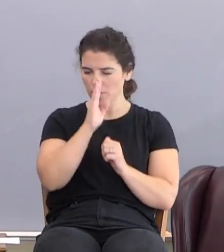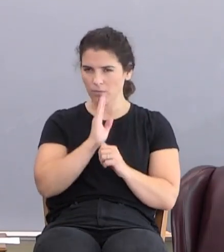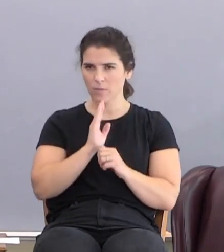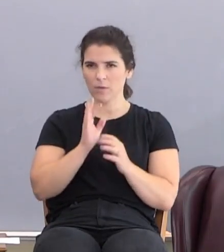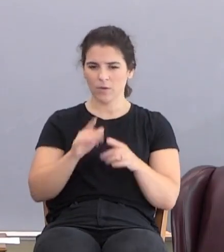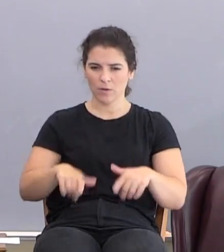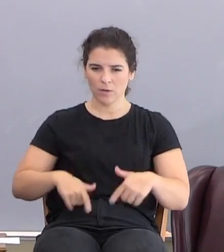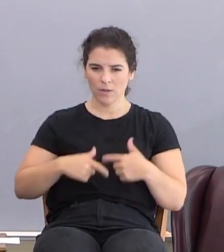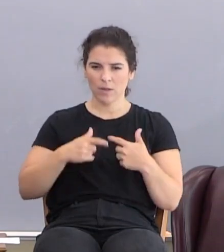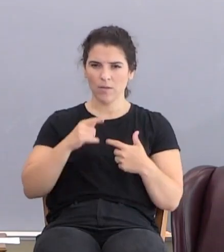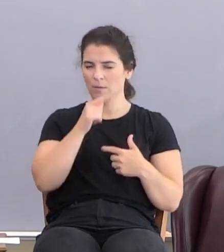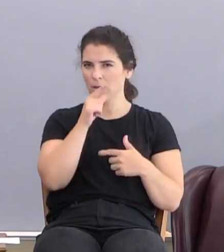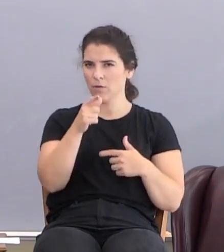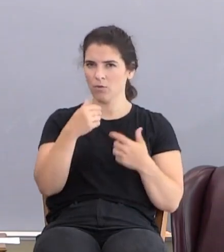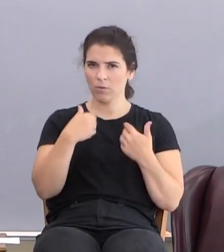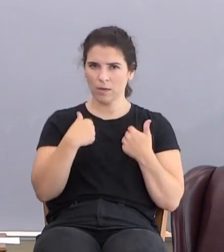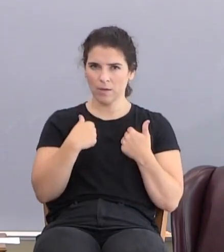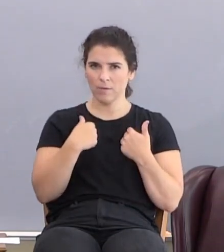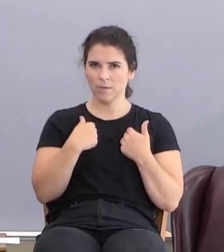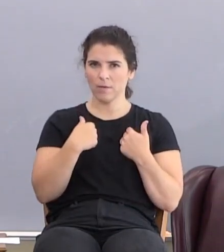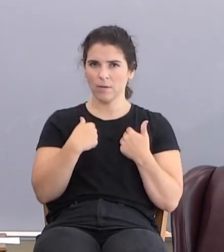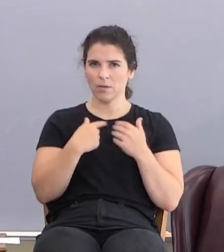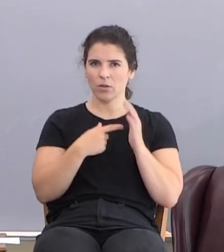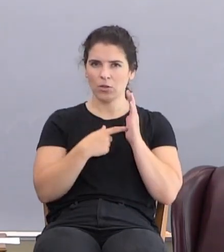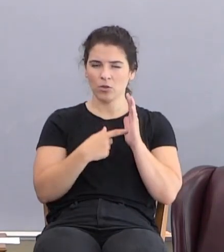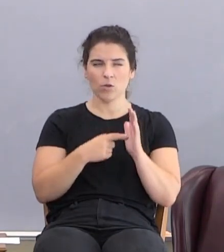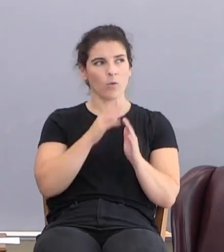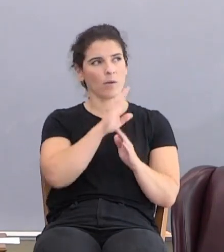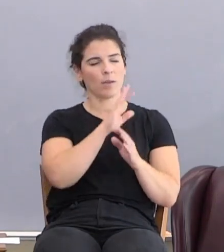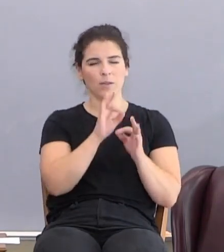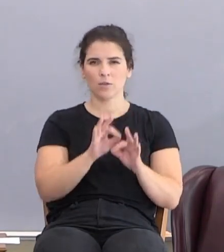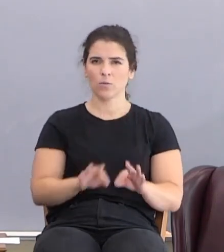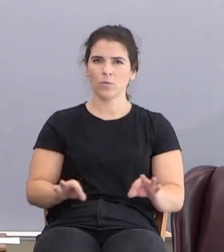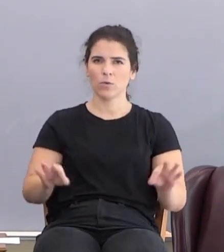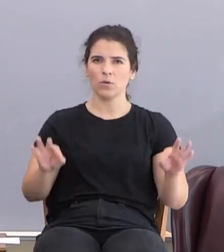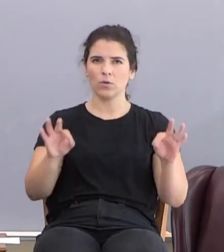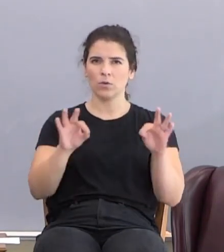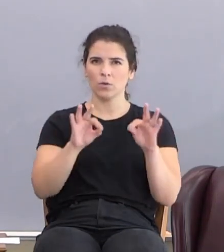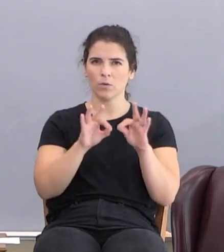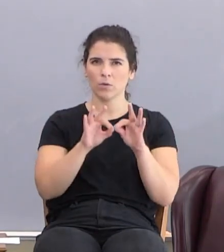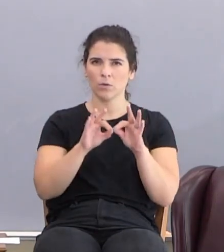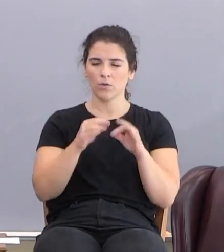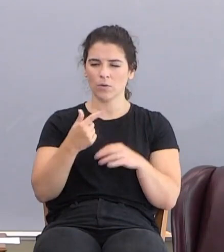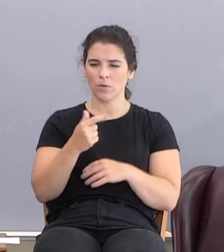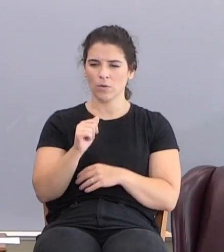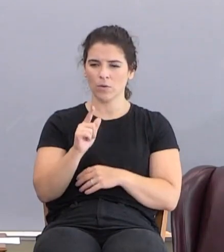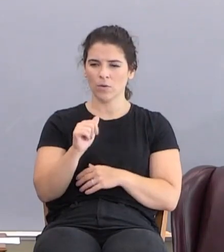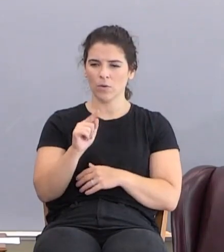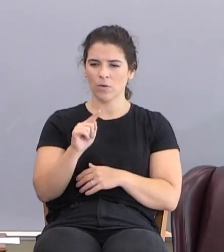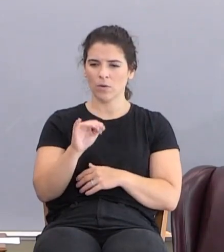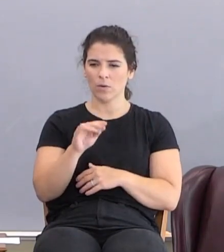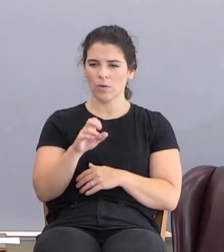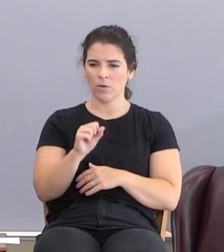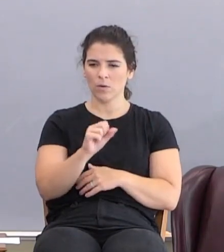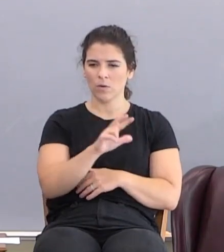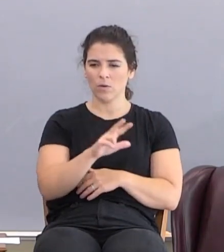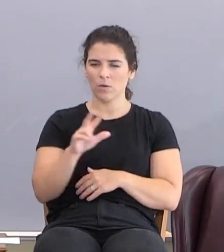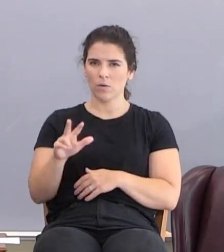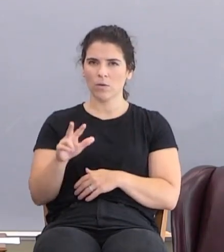that you now have to demonstrate his worth. That's where Galatians 3 comes in.